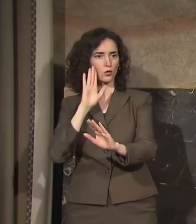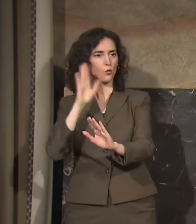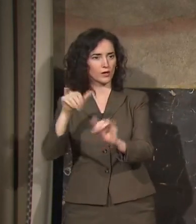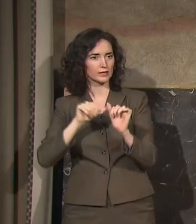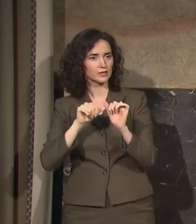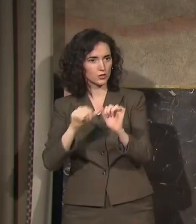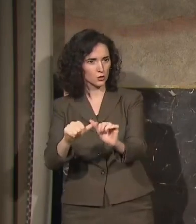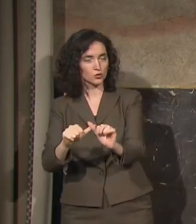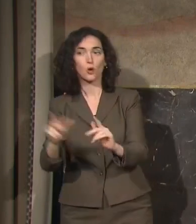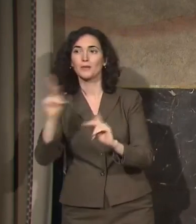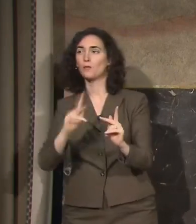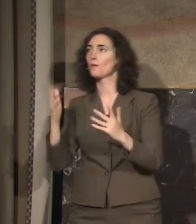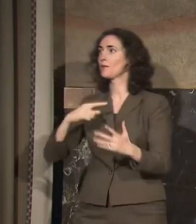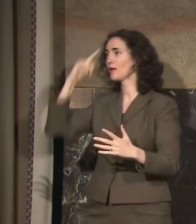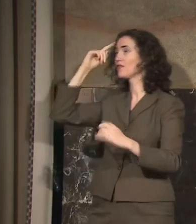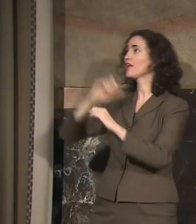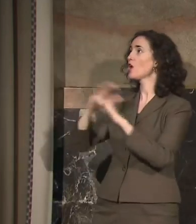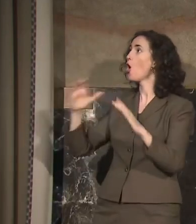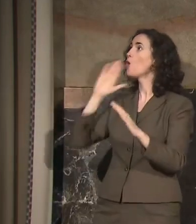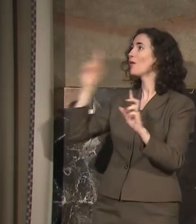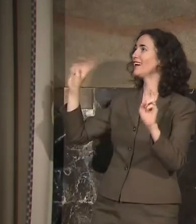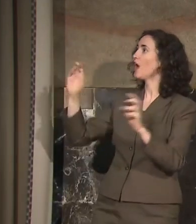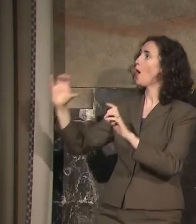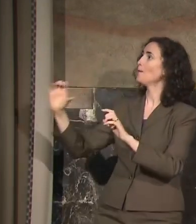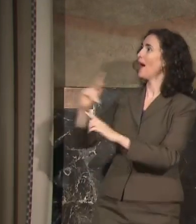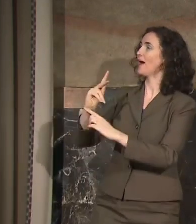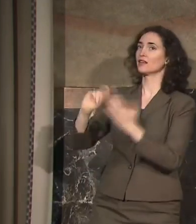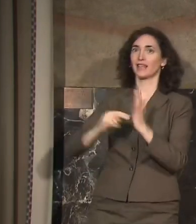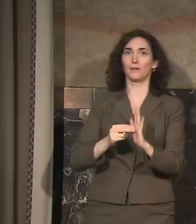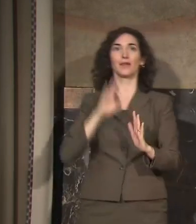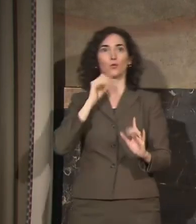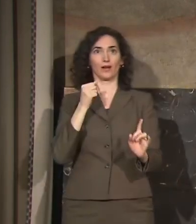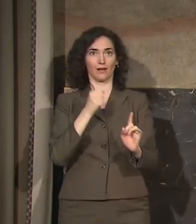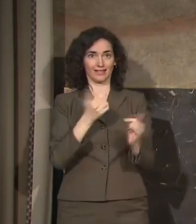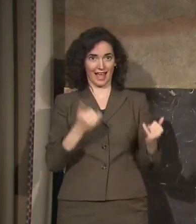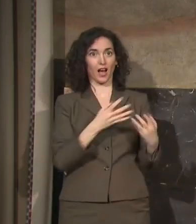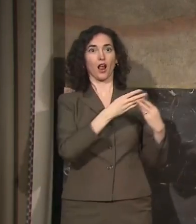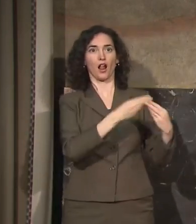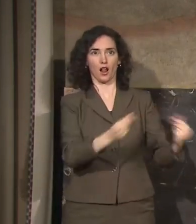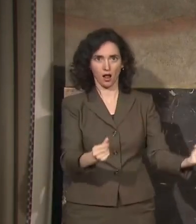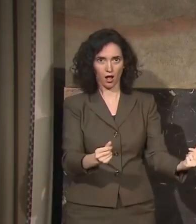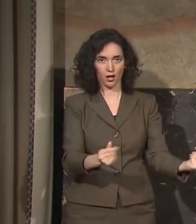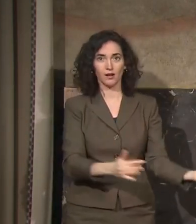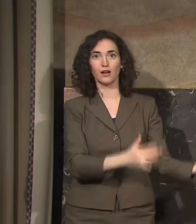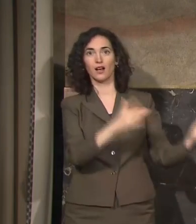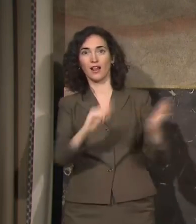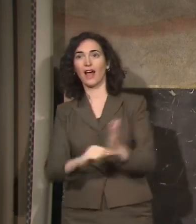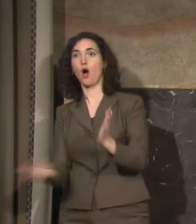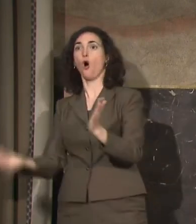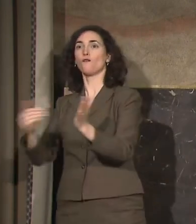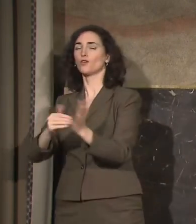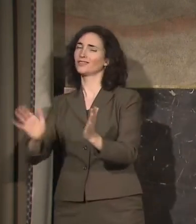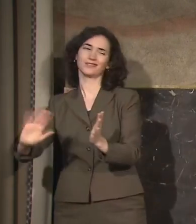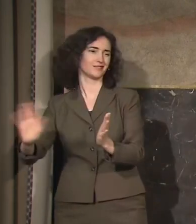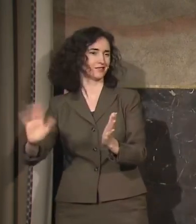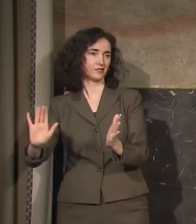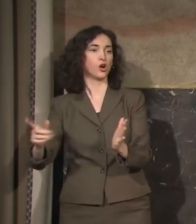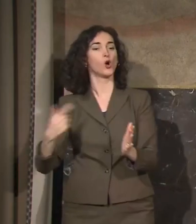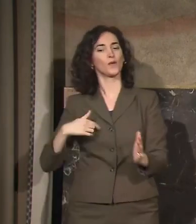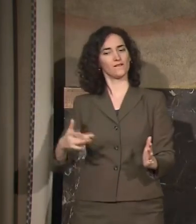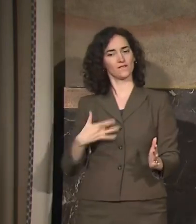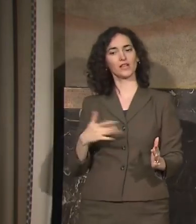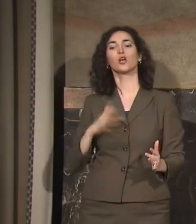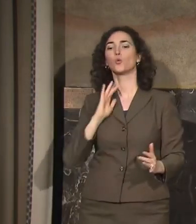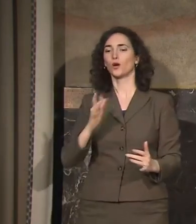of people who hear that. So we think the coronavirus is going to be with us, hopefully not at the levels we're seeing today.